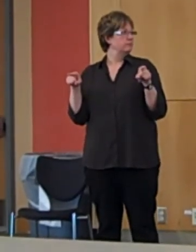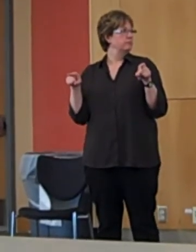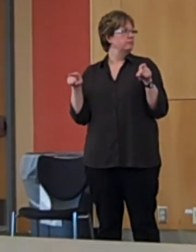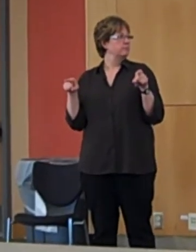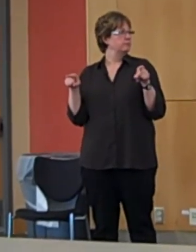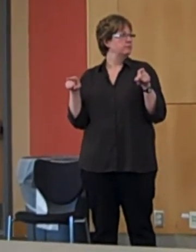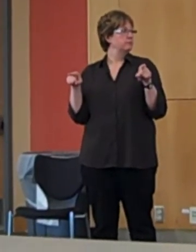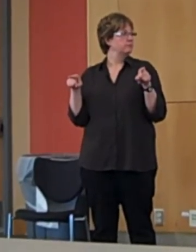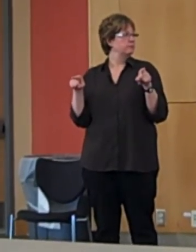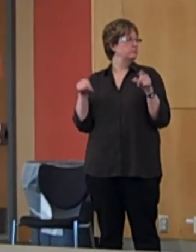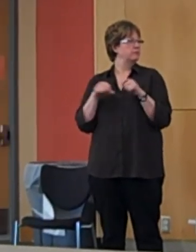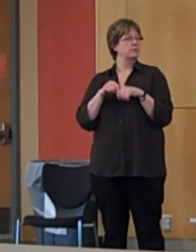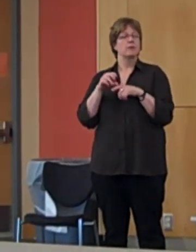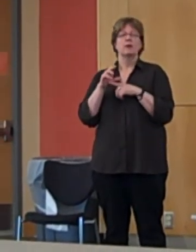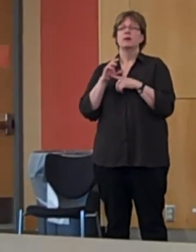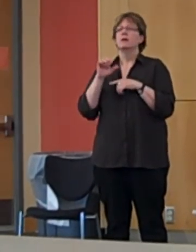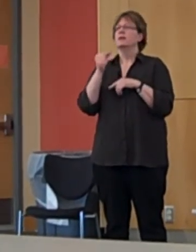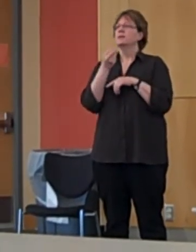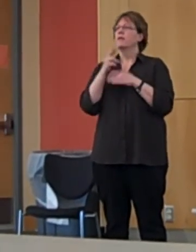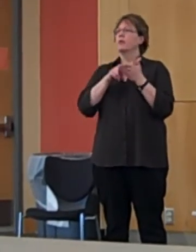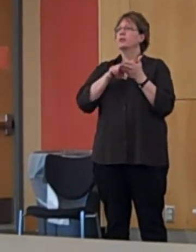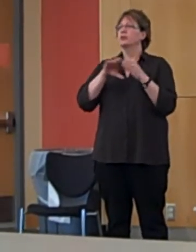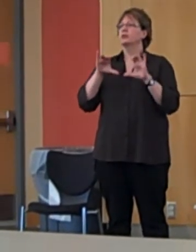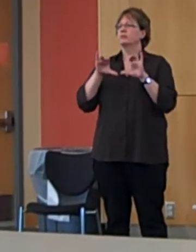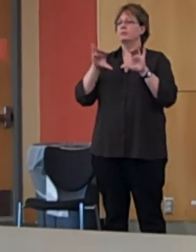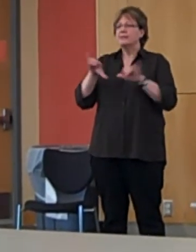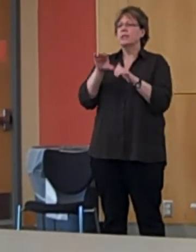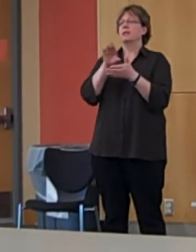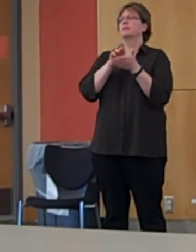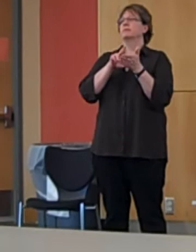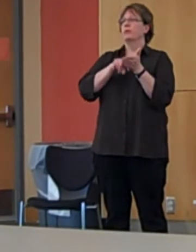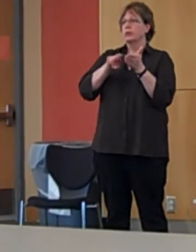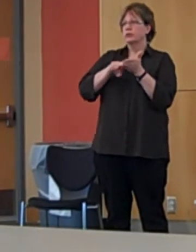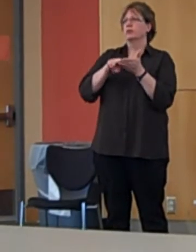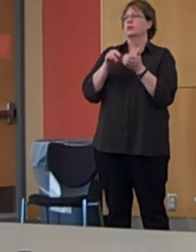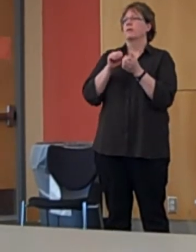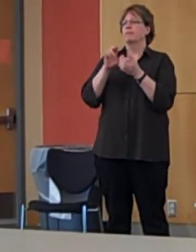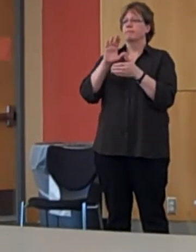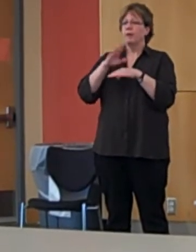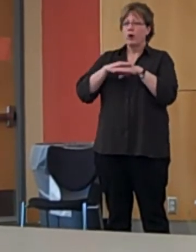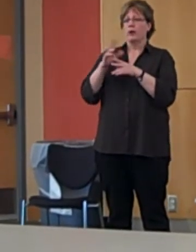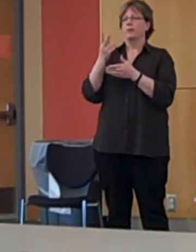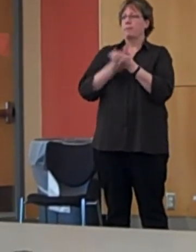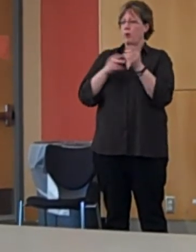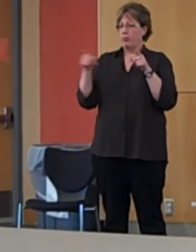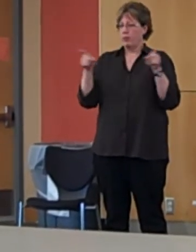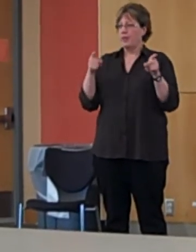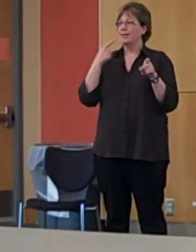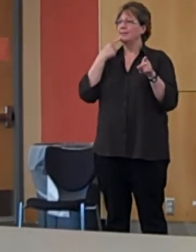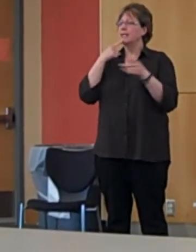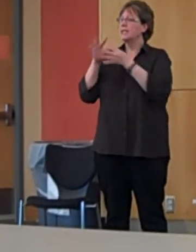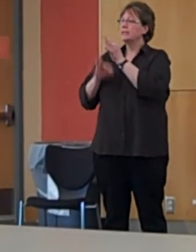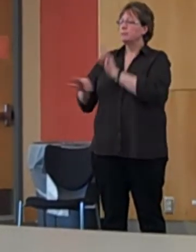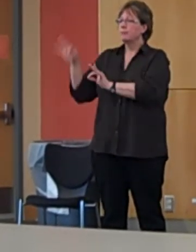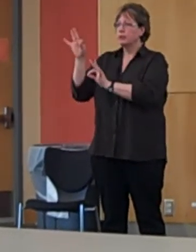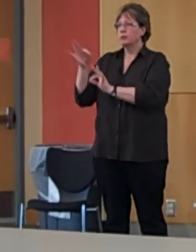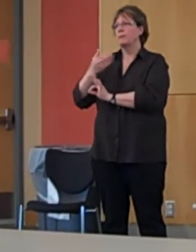conducted by Wachholz and Pergamit, support the suppositions that a spiritual study is more effectual than a secular study.